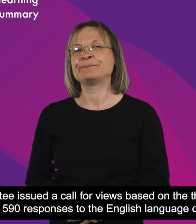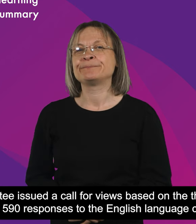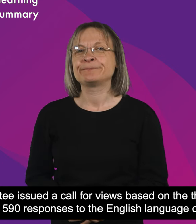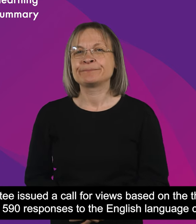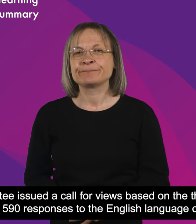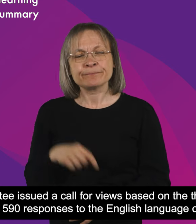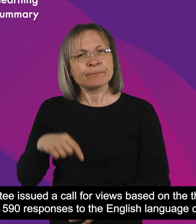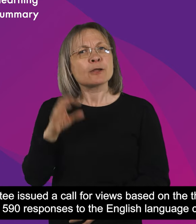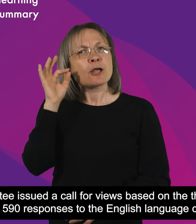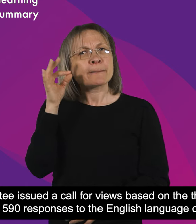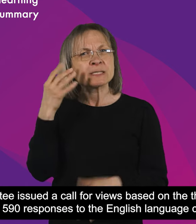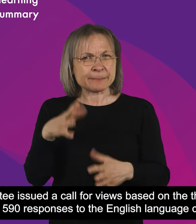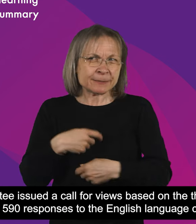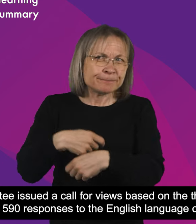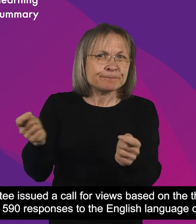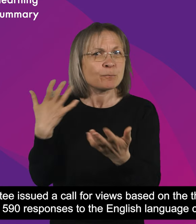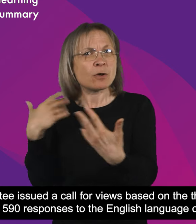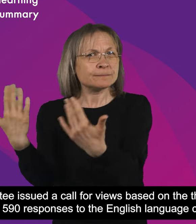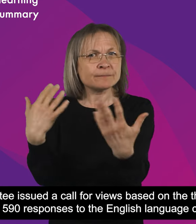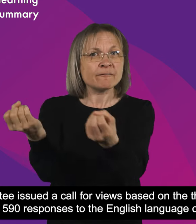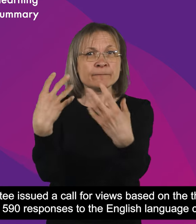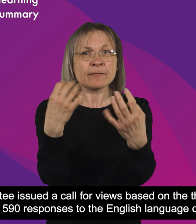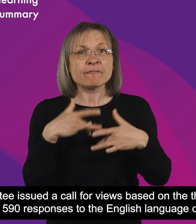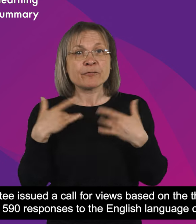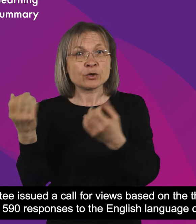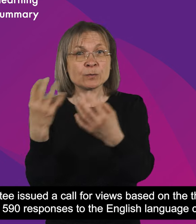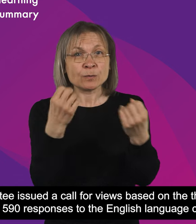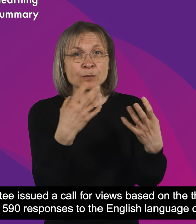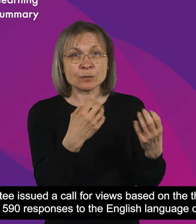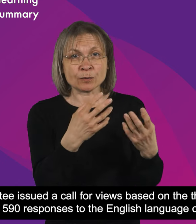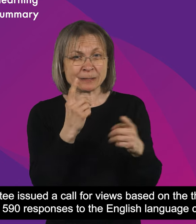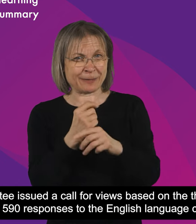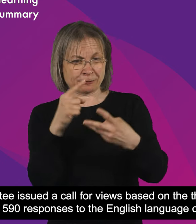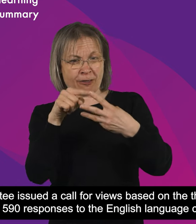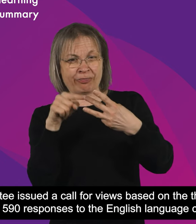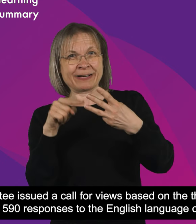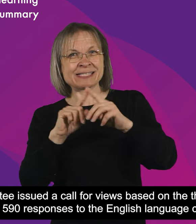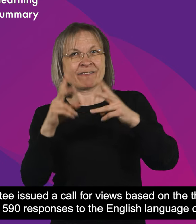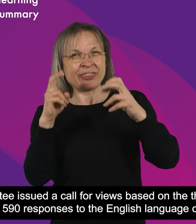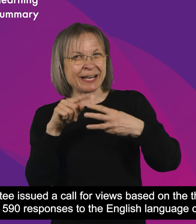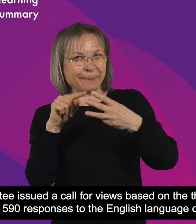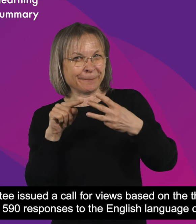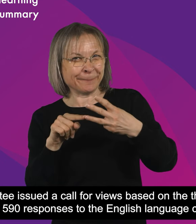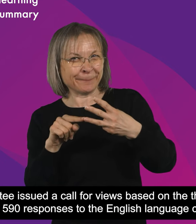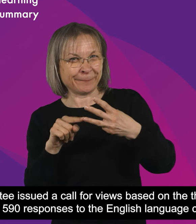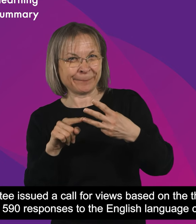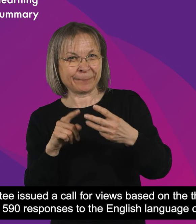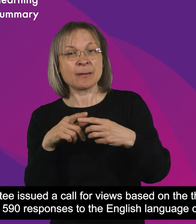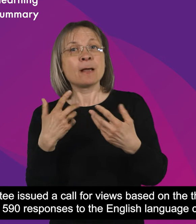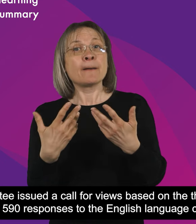The Committee issued a call for views based on the three themes and received 590 responses to the English-language